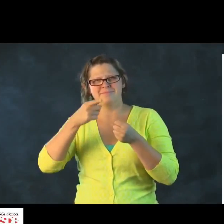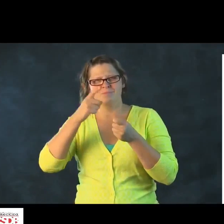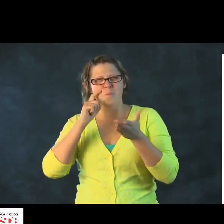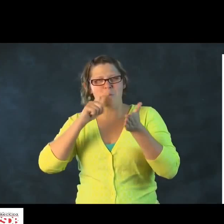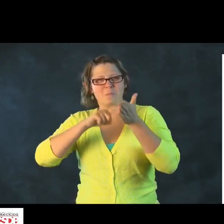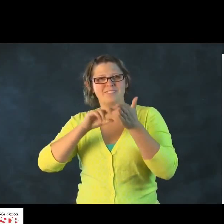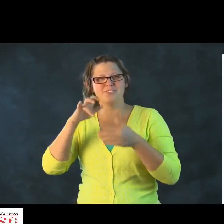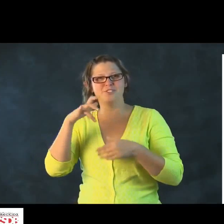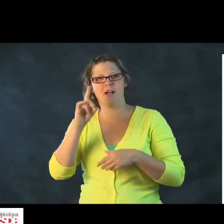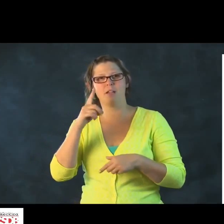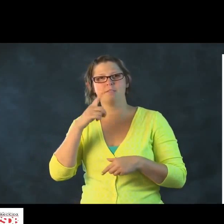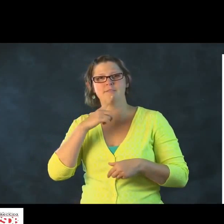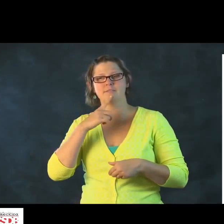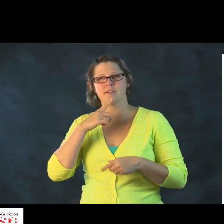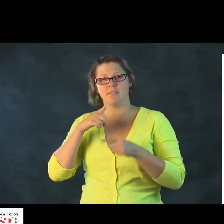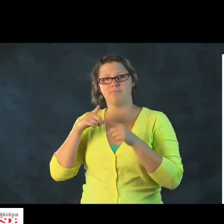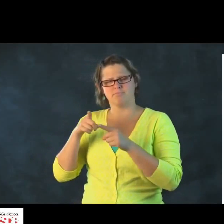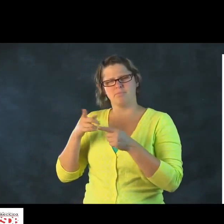refrigerator.